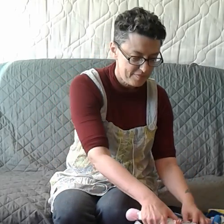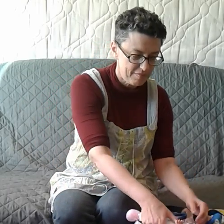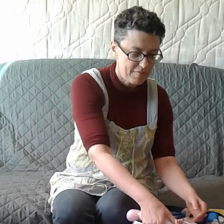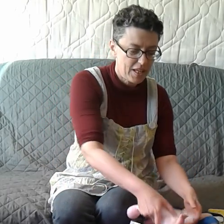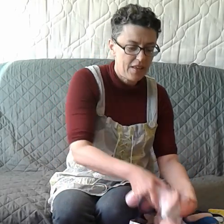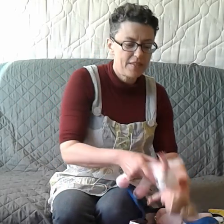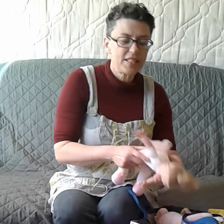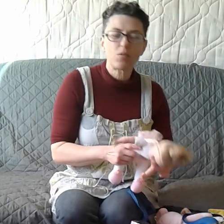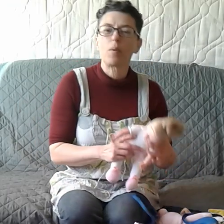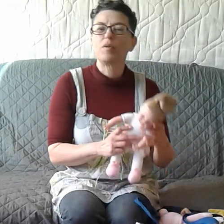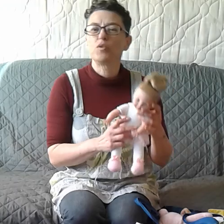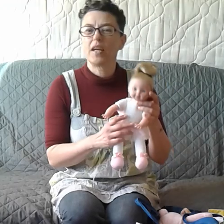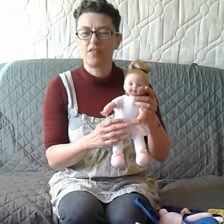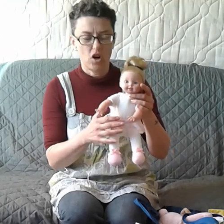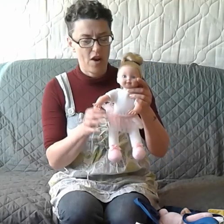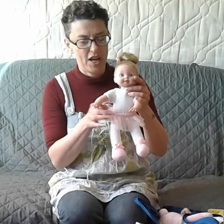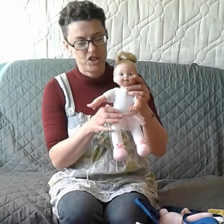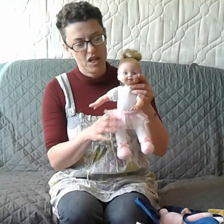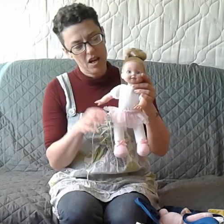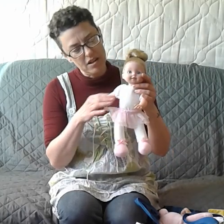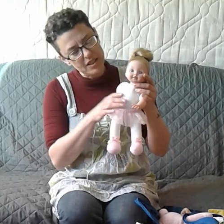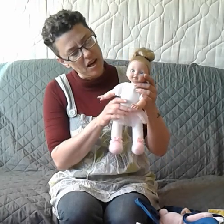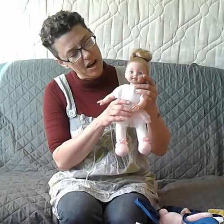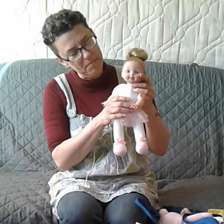This is what we were doing at the creche last time.